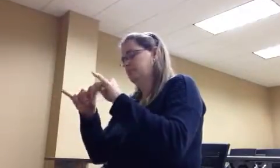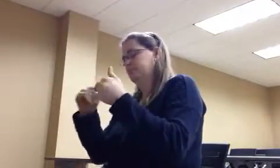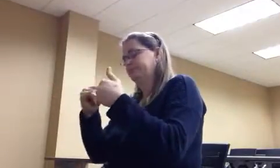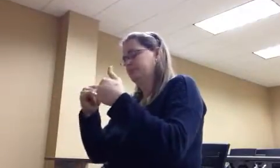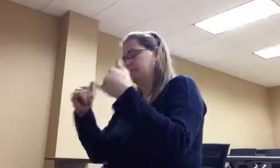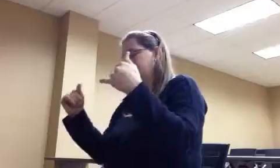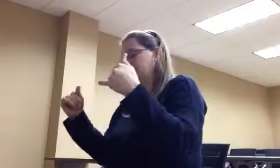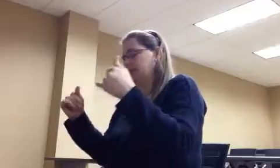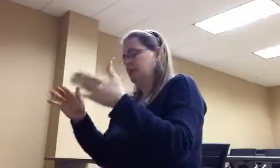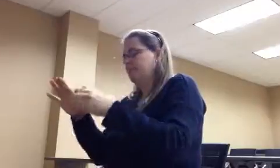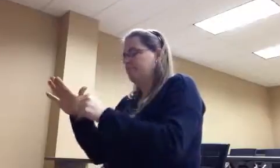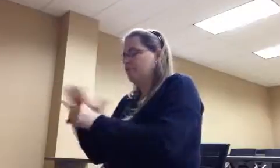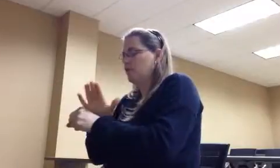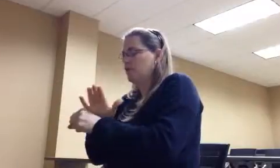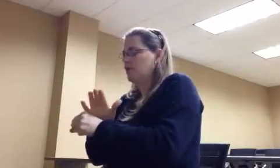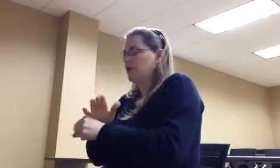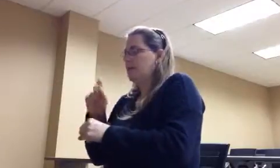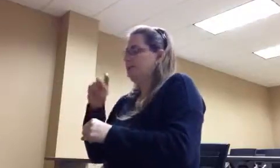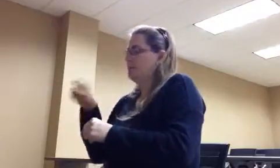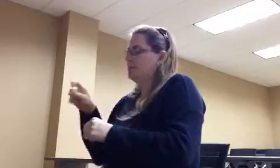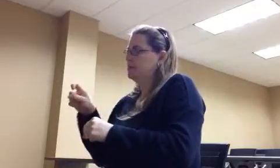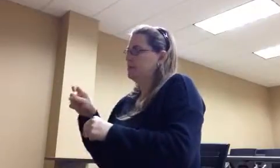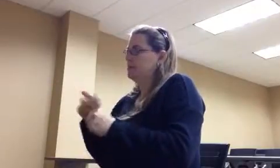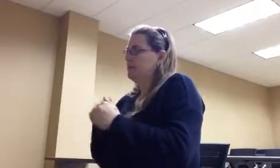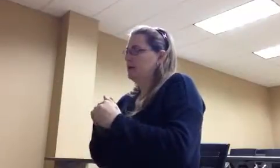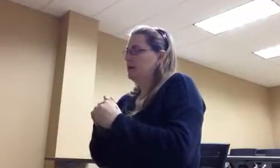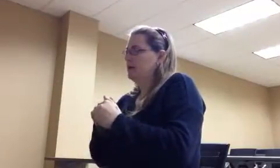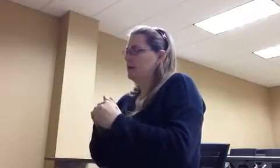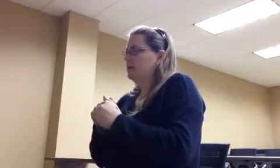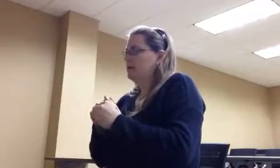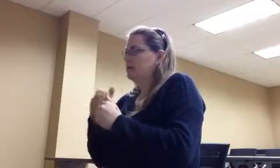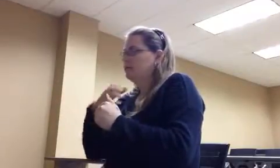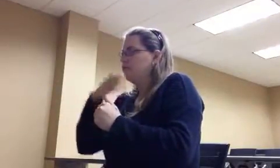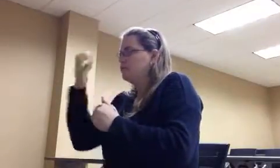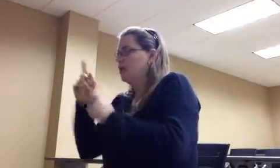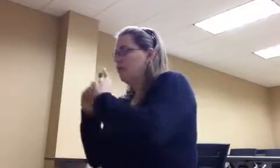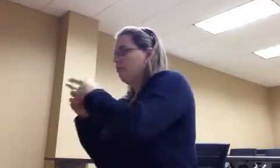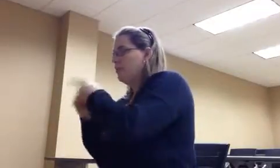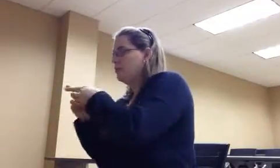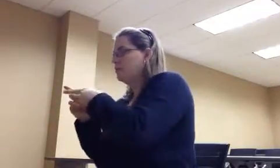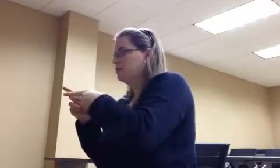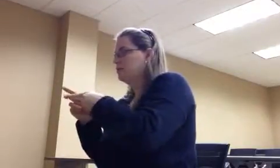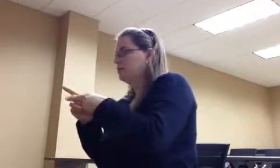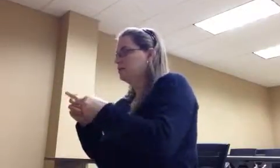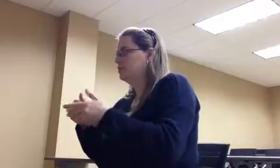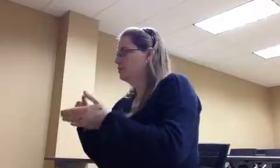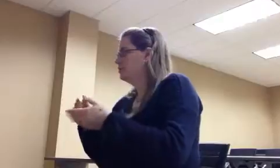can, it needs to be filled up. Call out the answer to this question for you. Do you need to write on both sides?